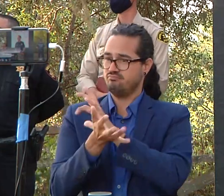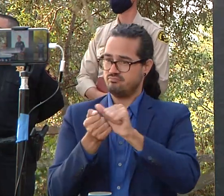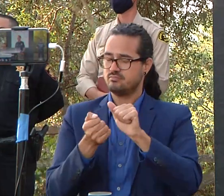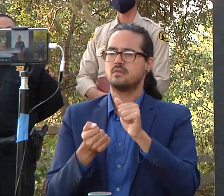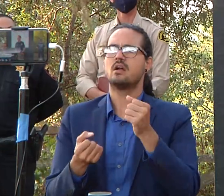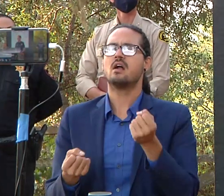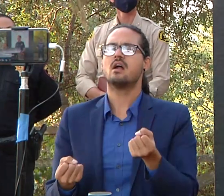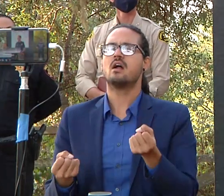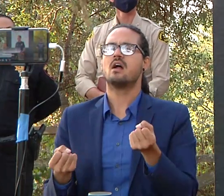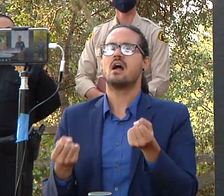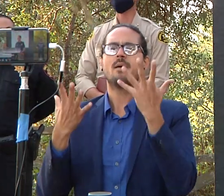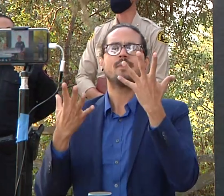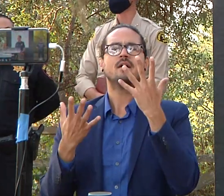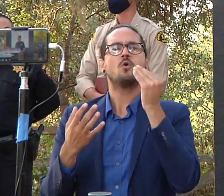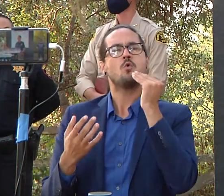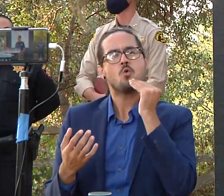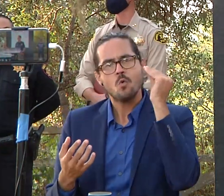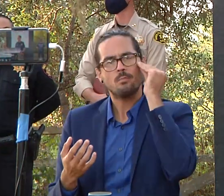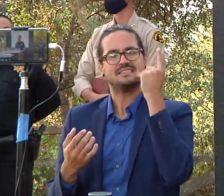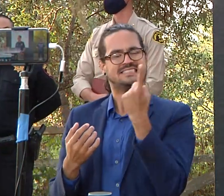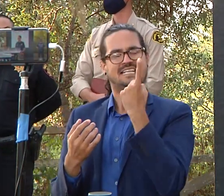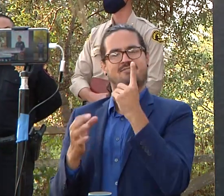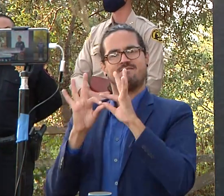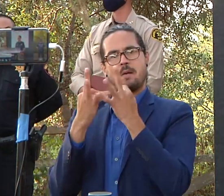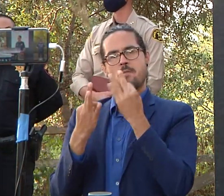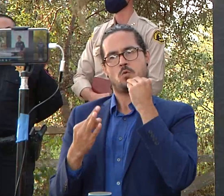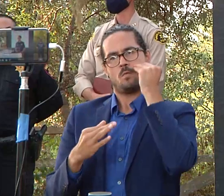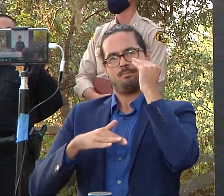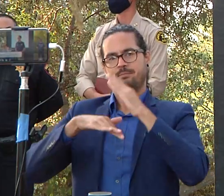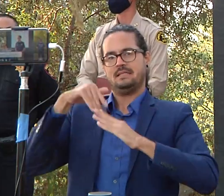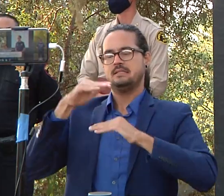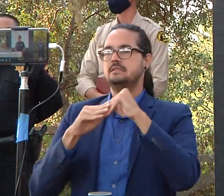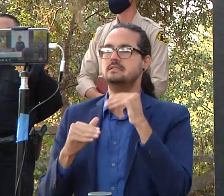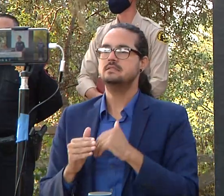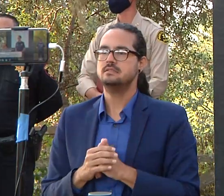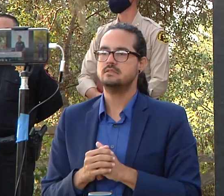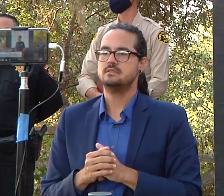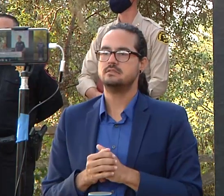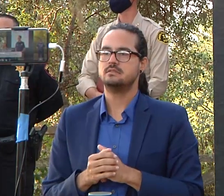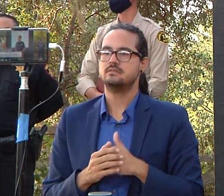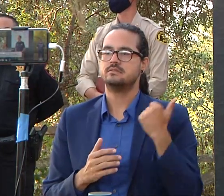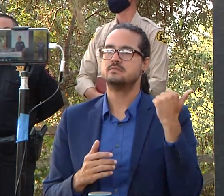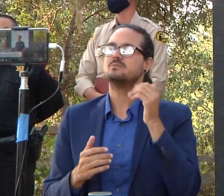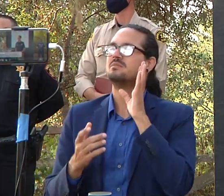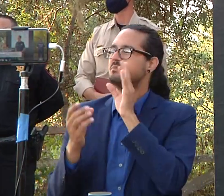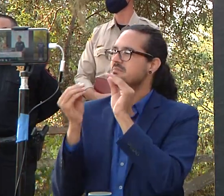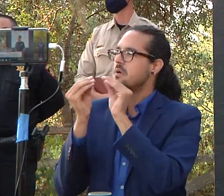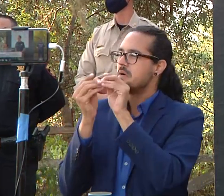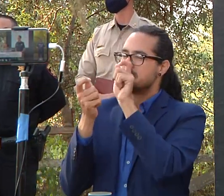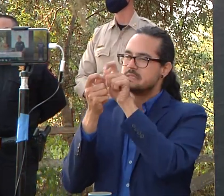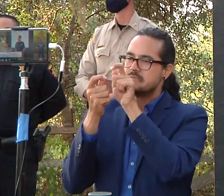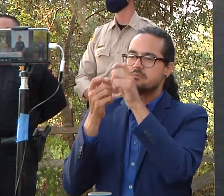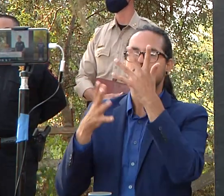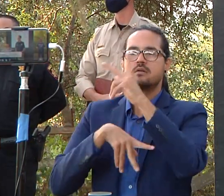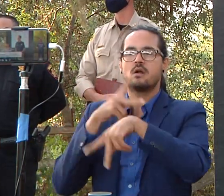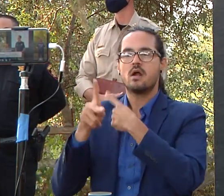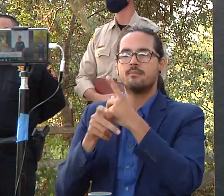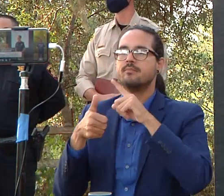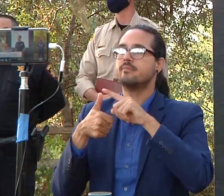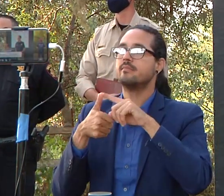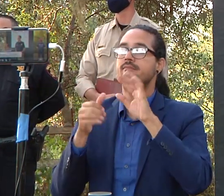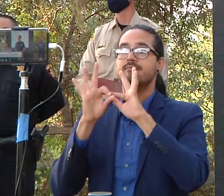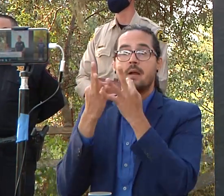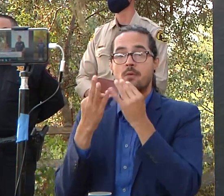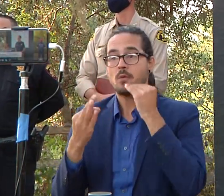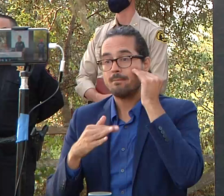uh so we'll have a breakdown uh at the end as far as what were single family homes what were you know 10 by 12 and larger